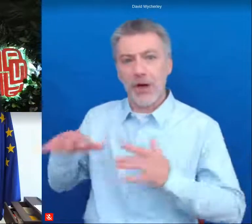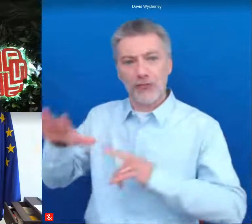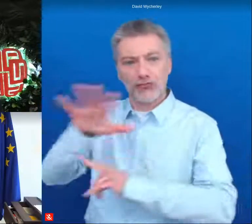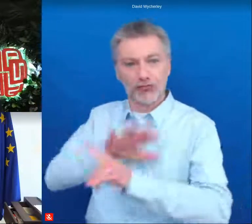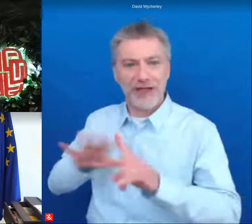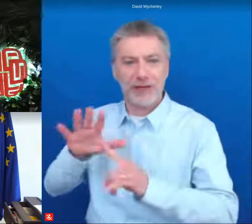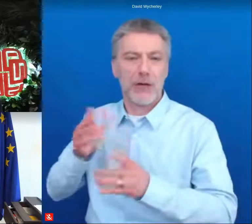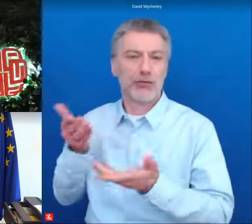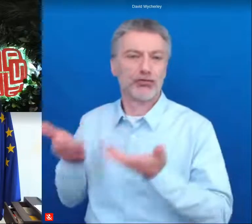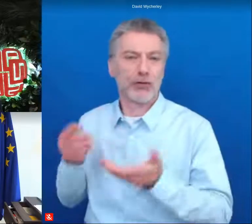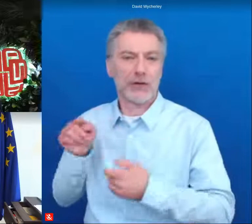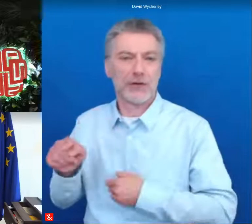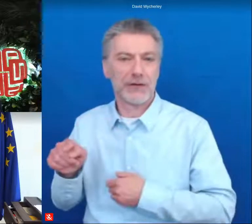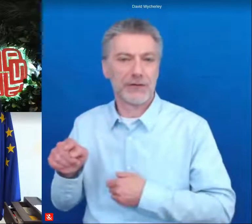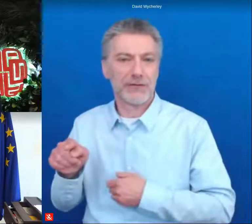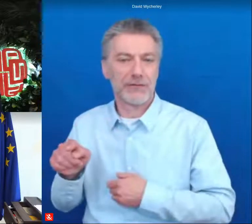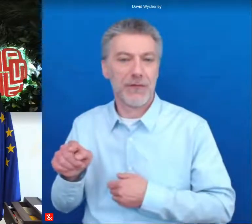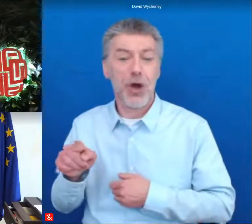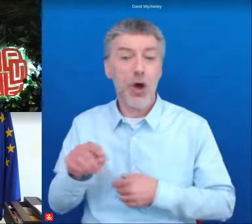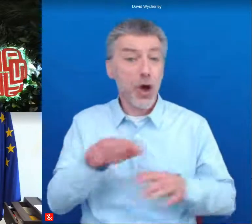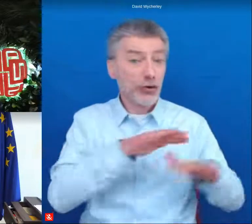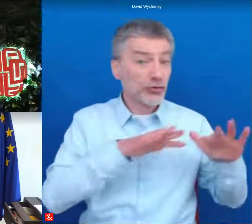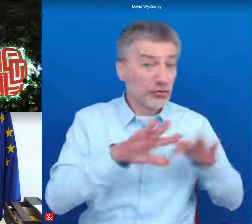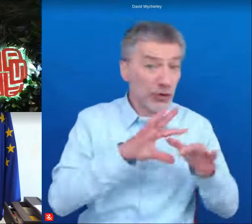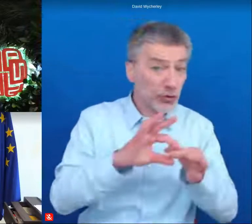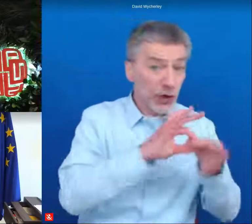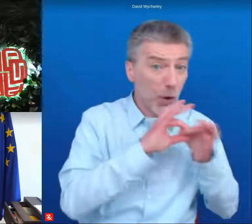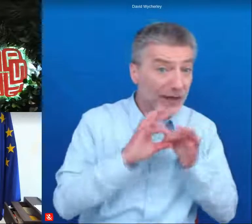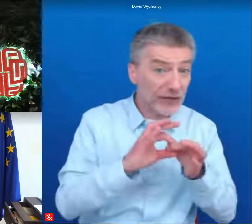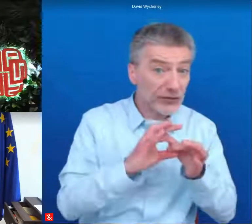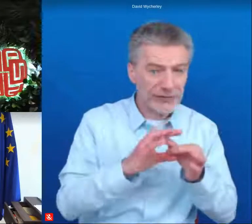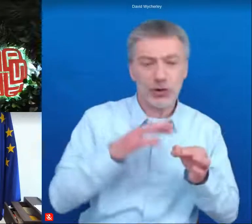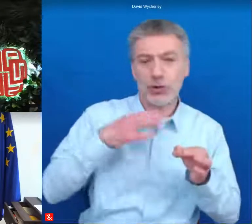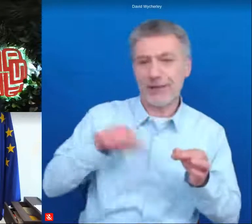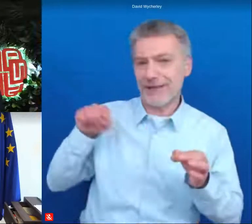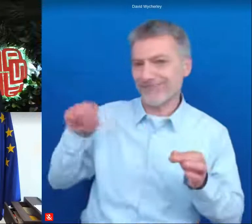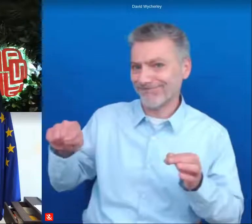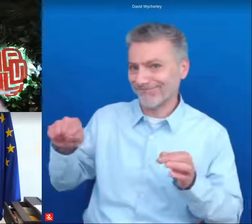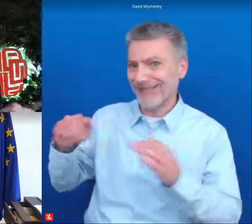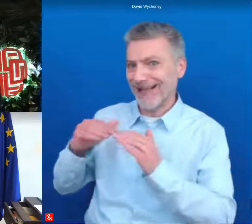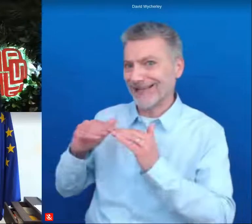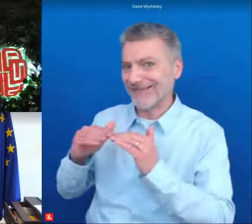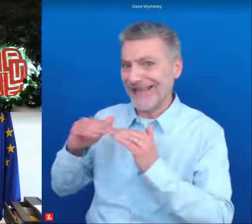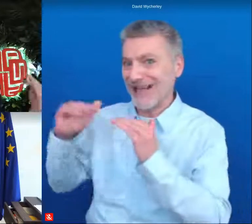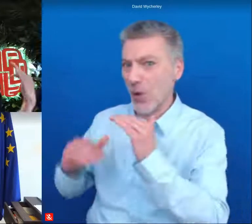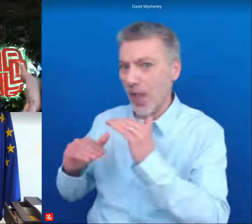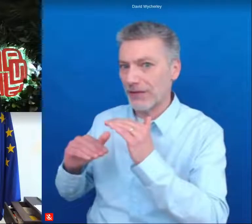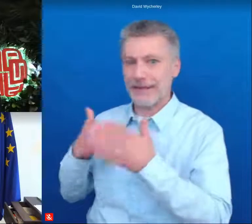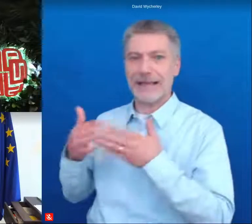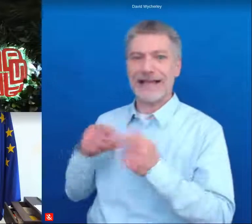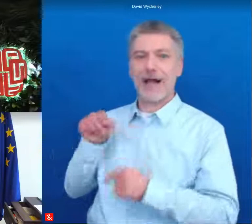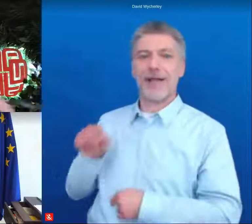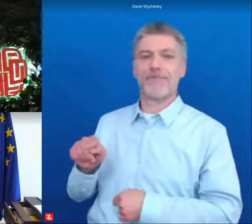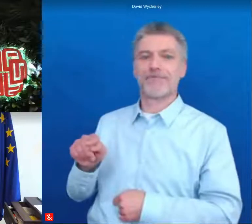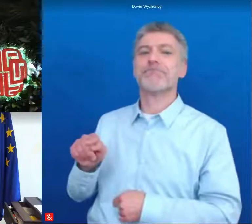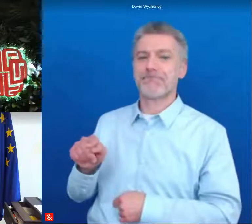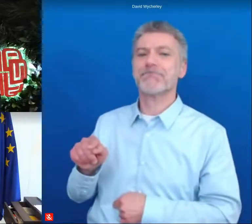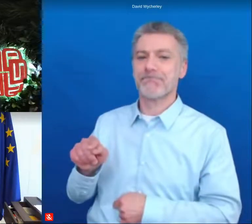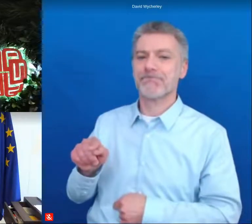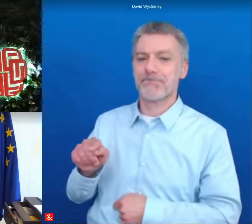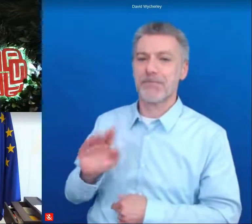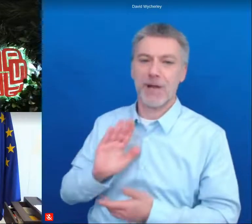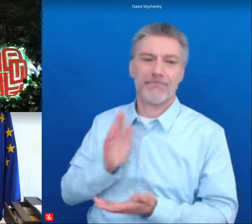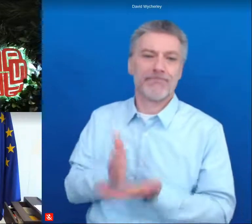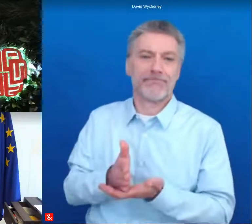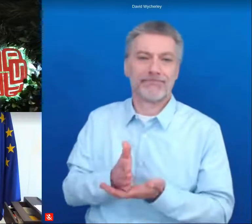we cannot talk about social cohesion without tackling regional inequalities i think it's pretty clear this was one of the questions you just confirmed